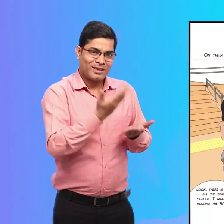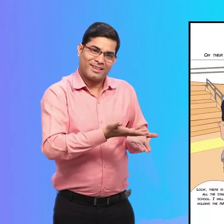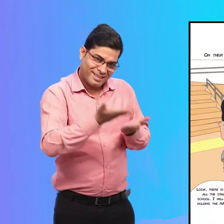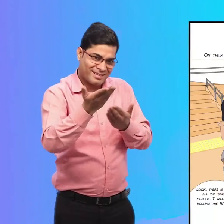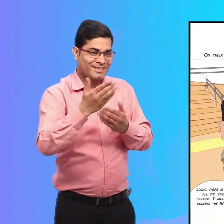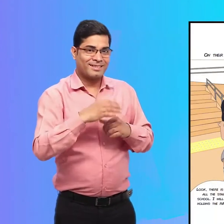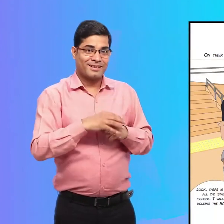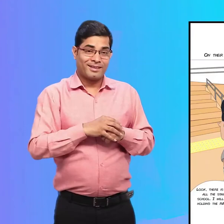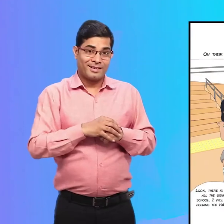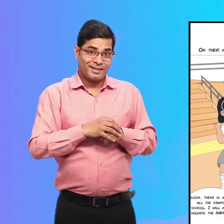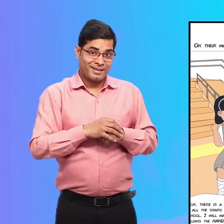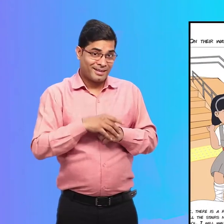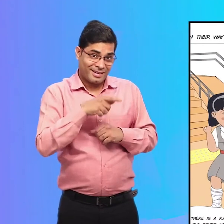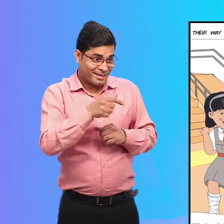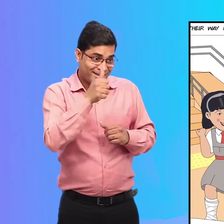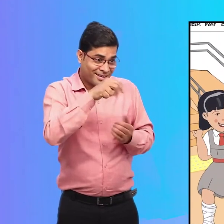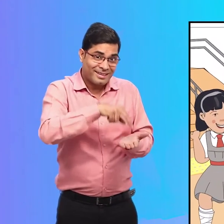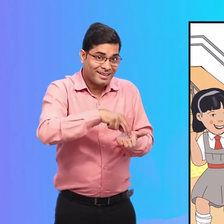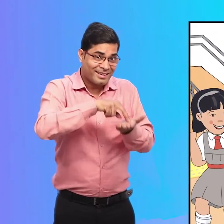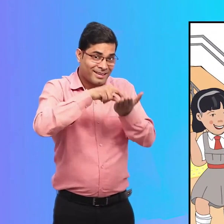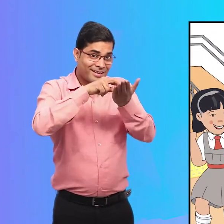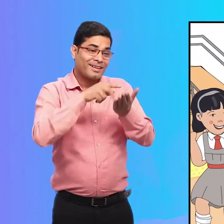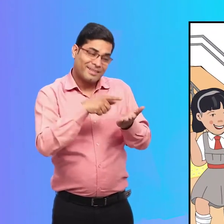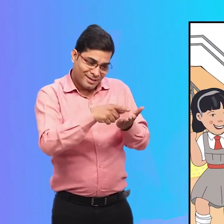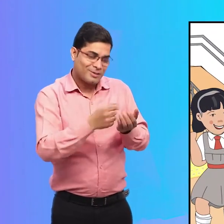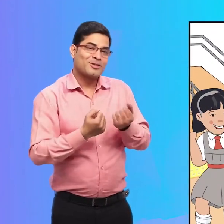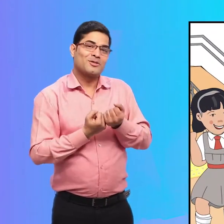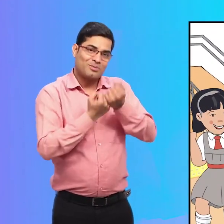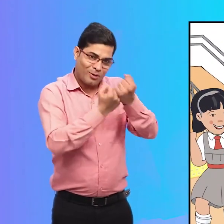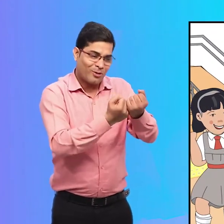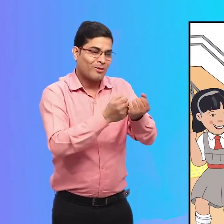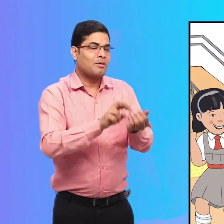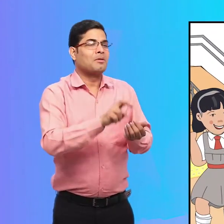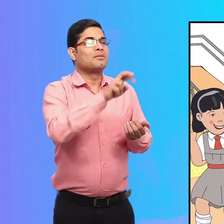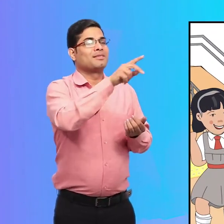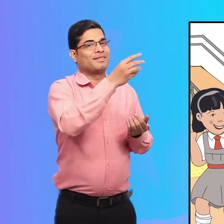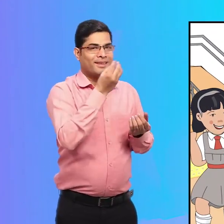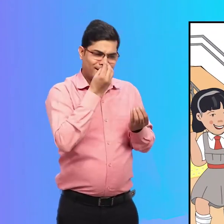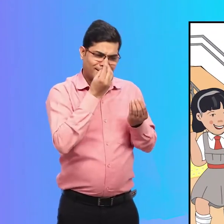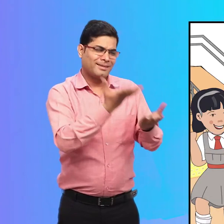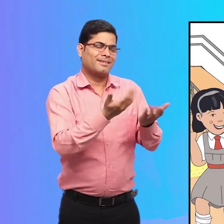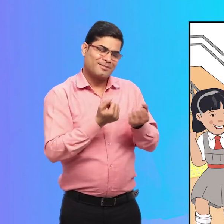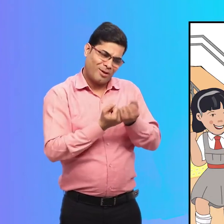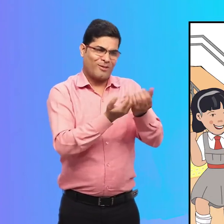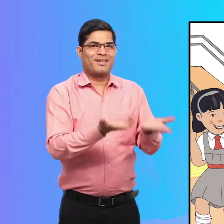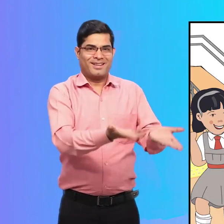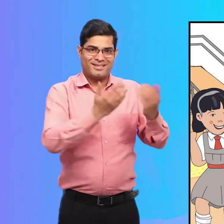says, Priya, come, come, use the new lift. It will help you to climb easily.